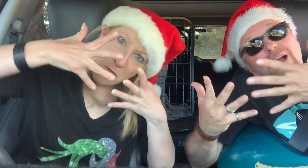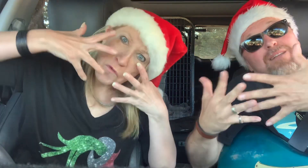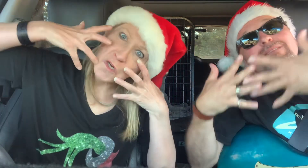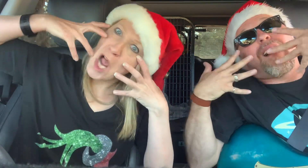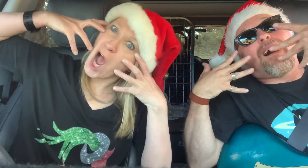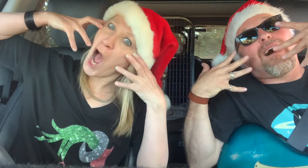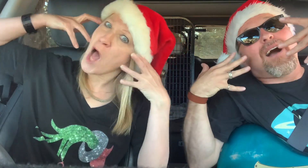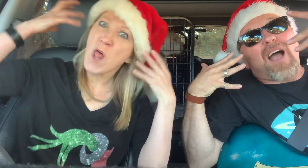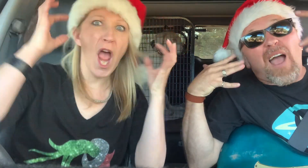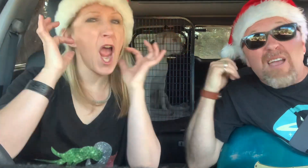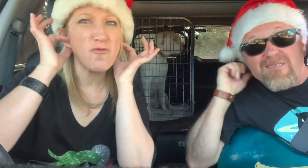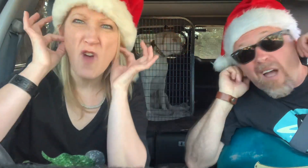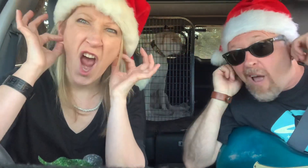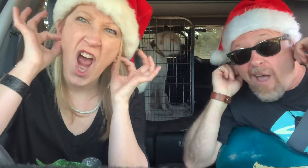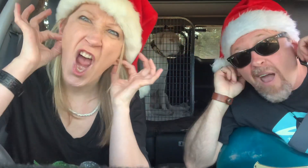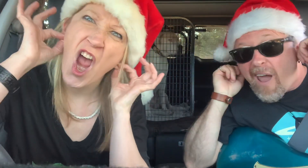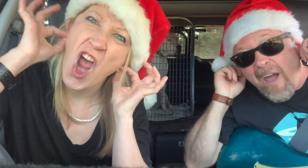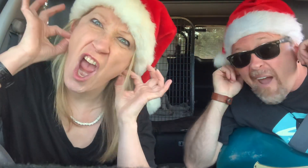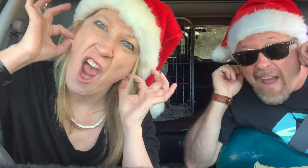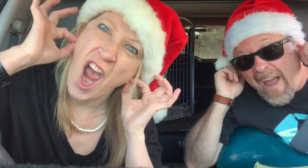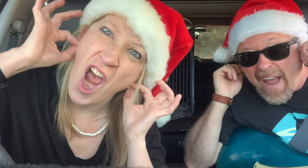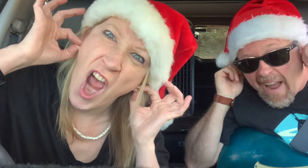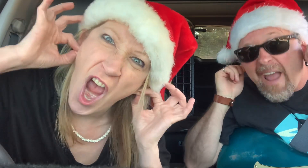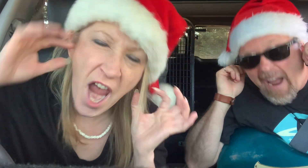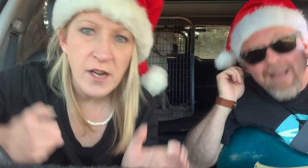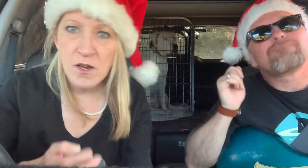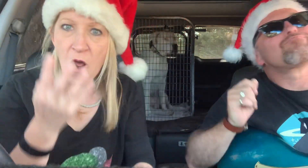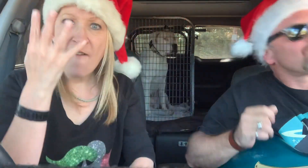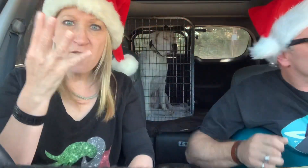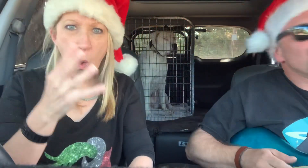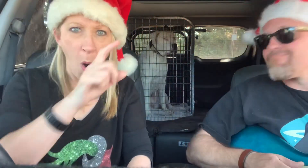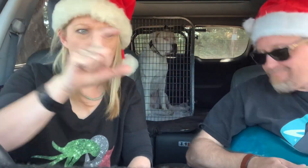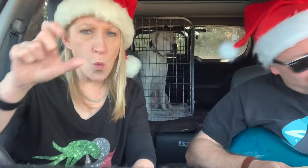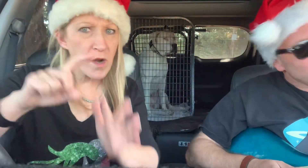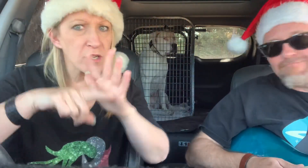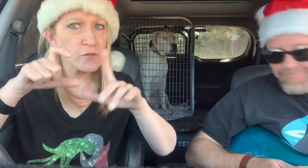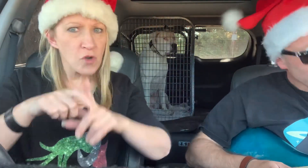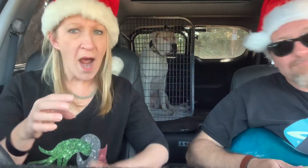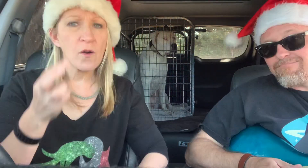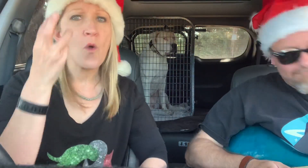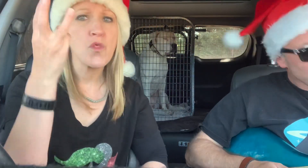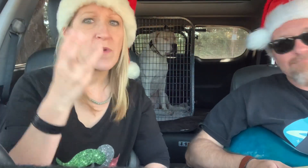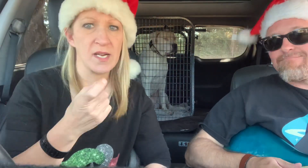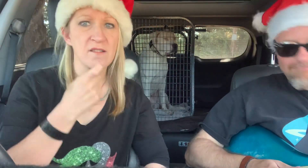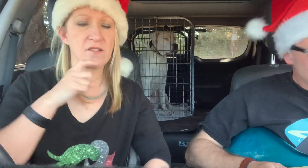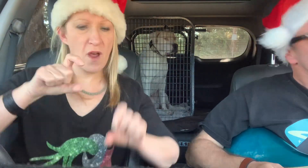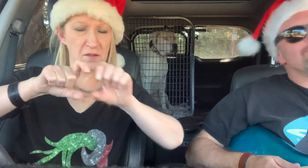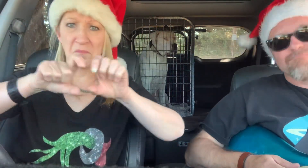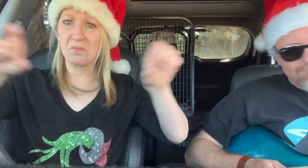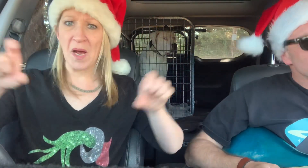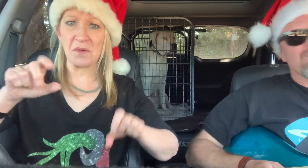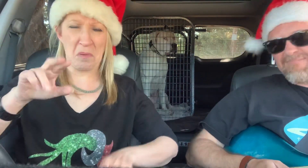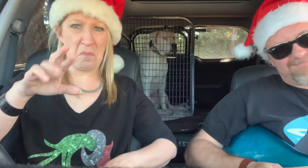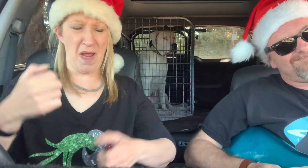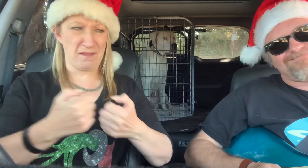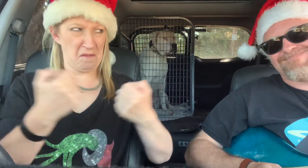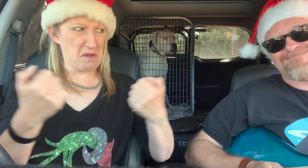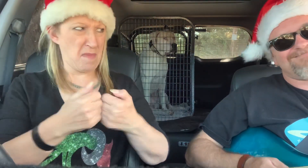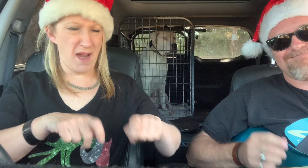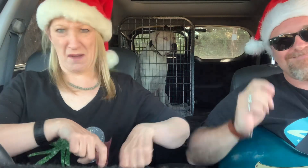-footed jacks, three-footed bells, two pairs